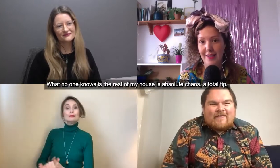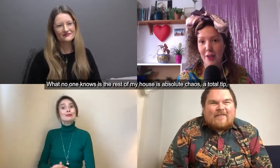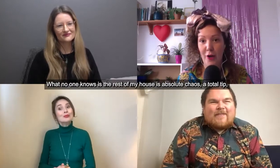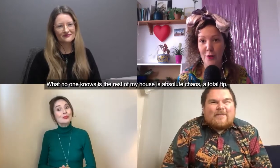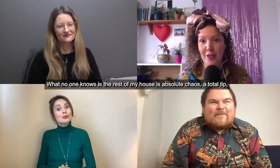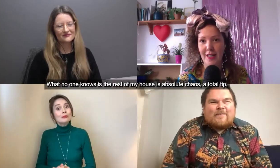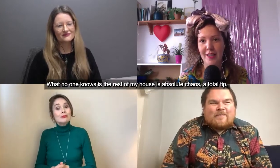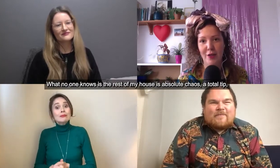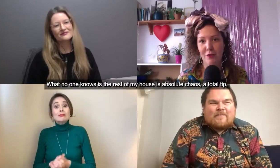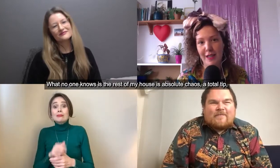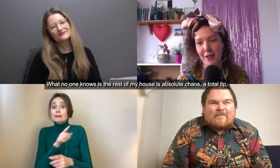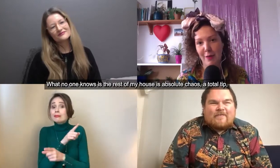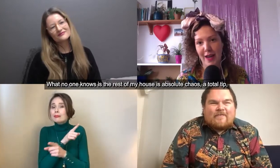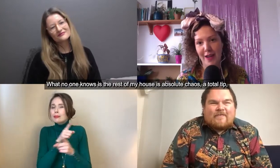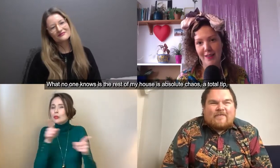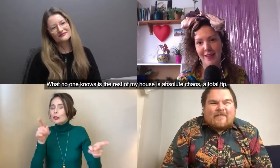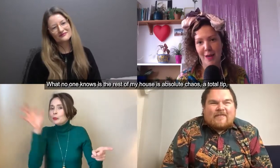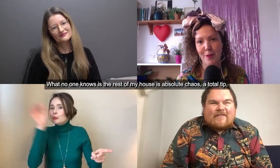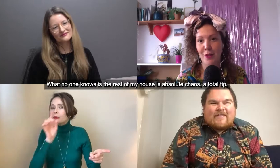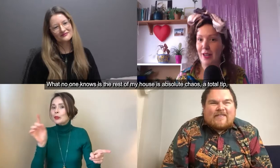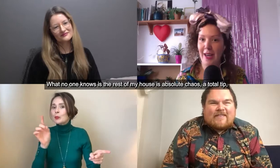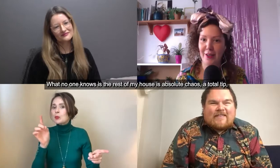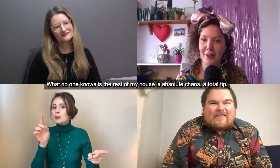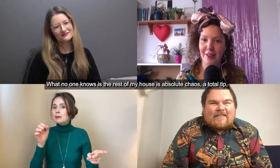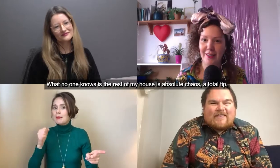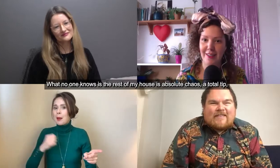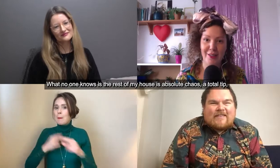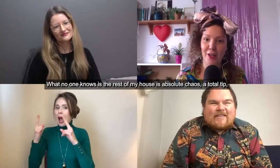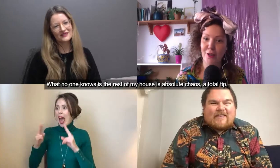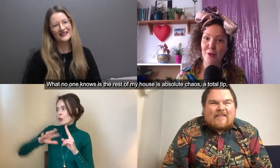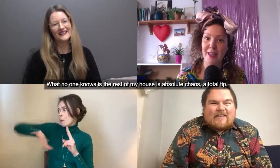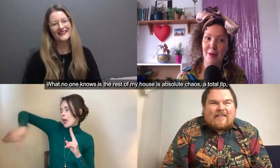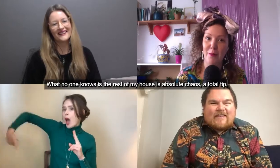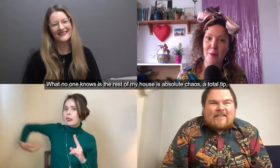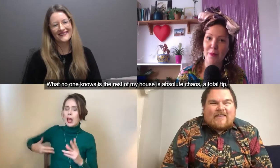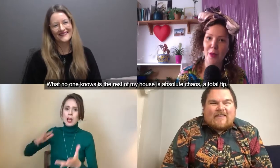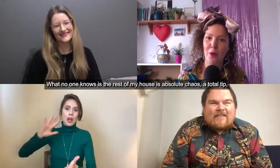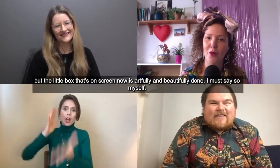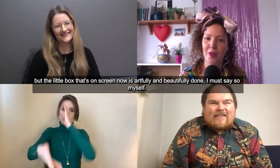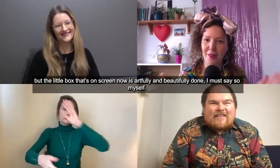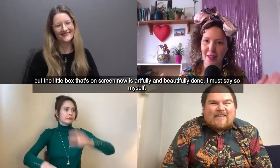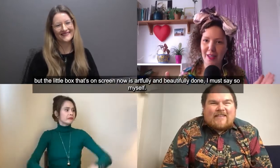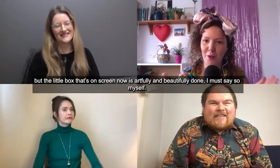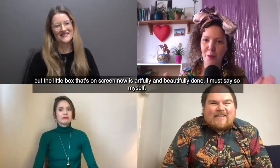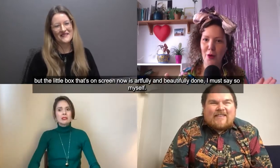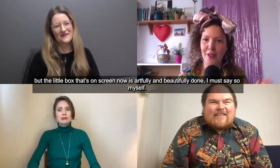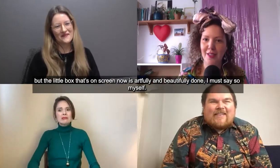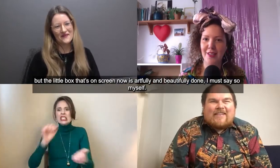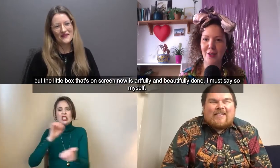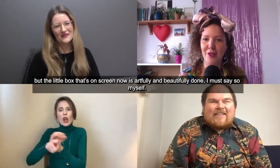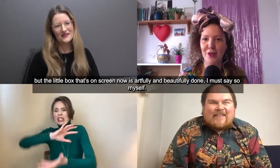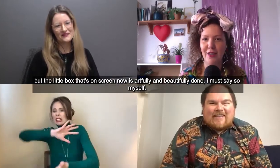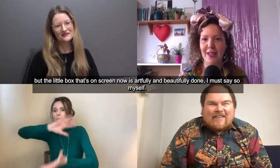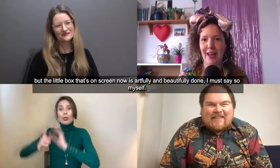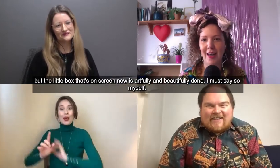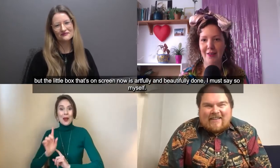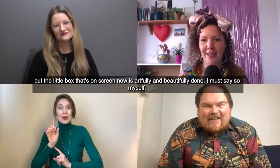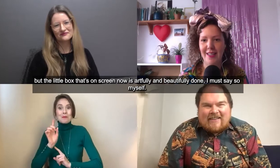knows is that the rest of my house is absolute chaos and the total tip but the the little box that's on screen now is